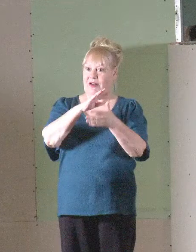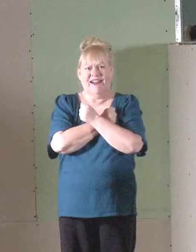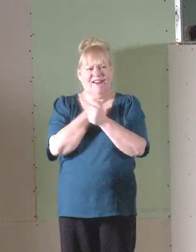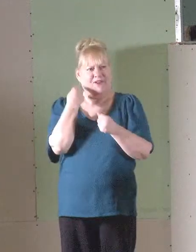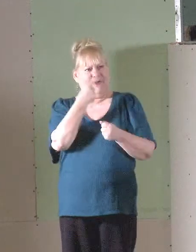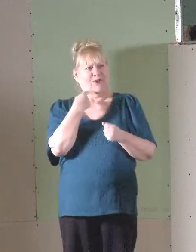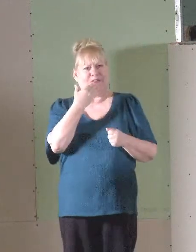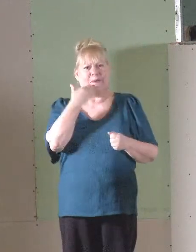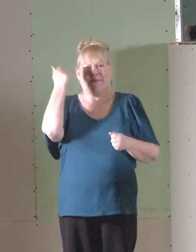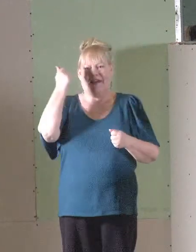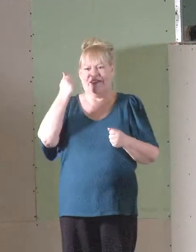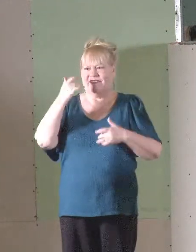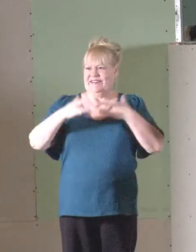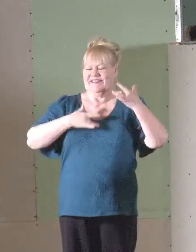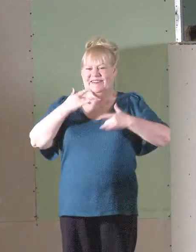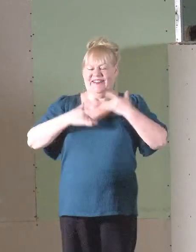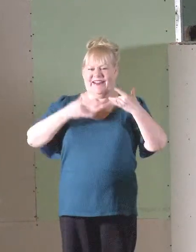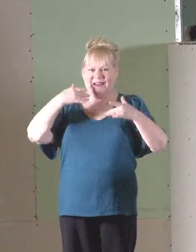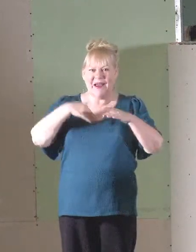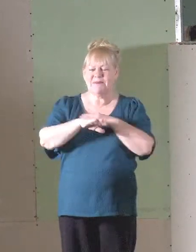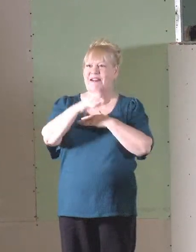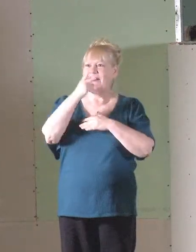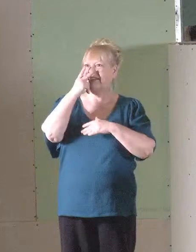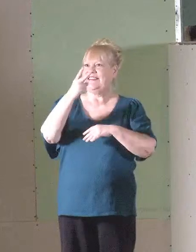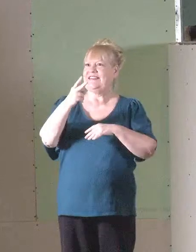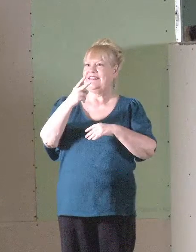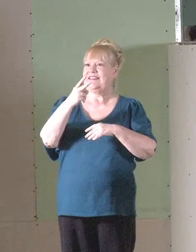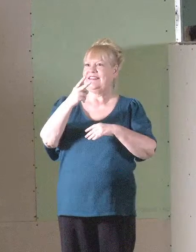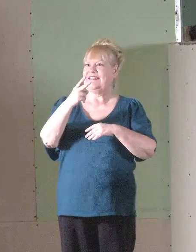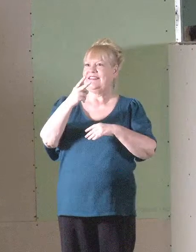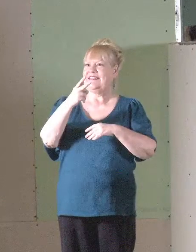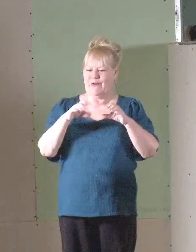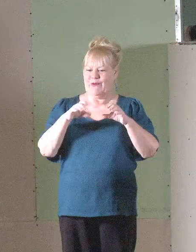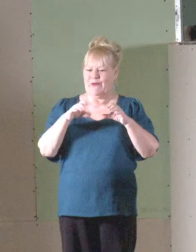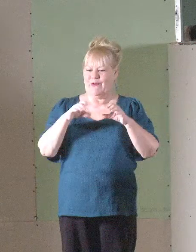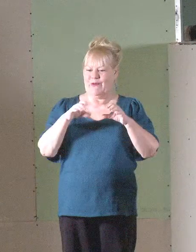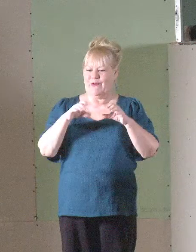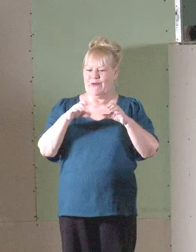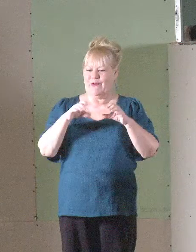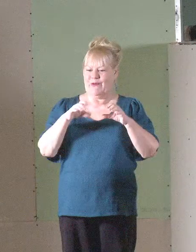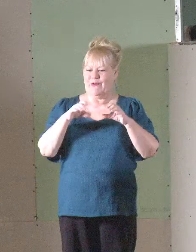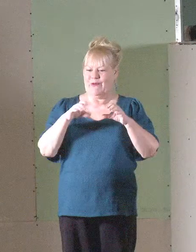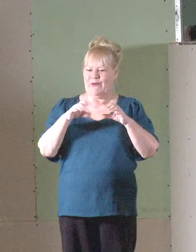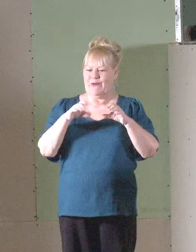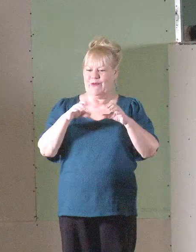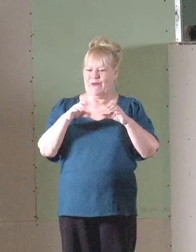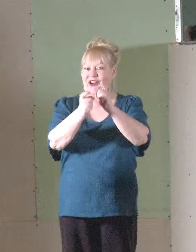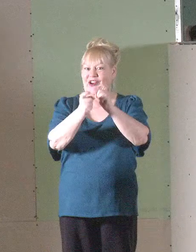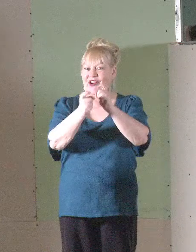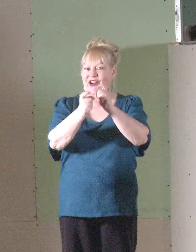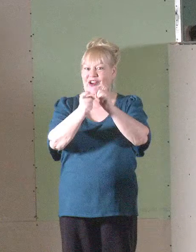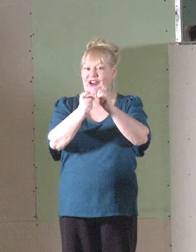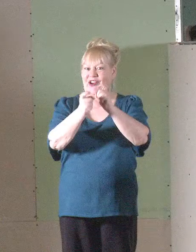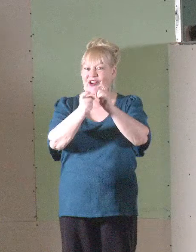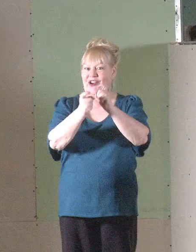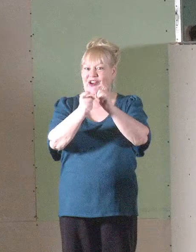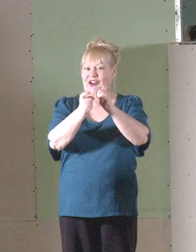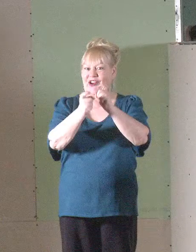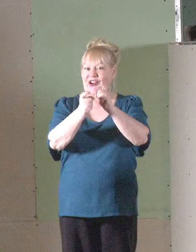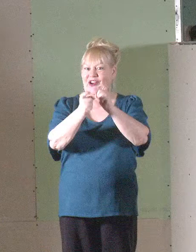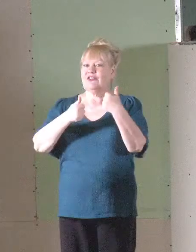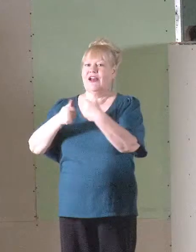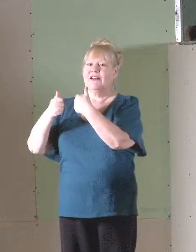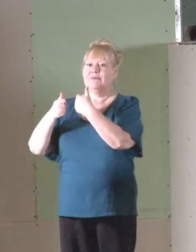place looks. It's very exciting to come in and see what they do week to week to see the changes and also witness the challenges.